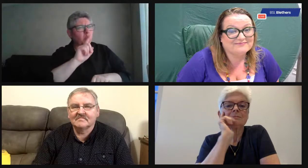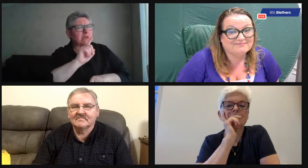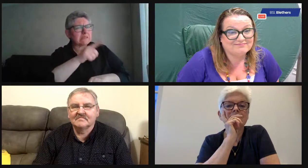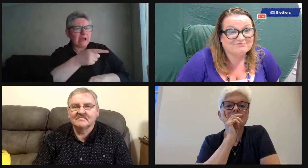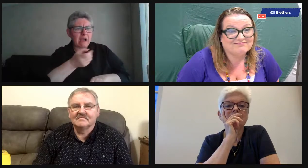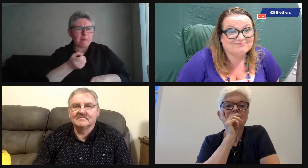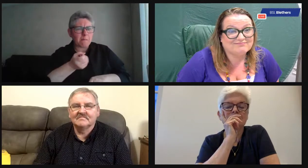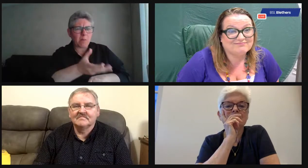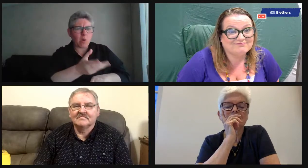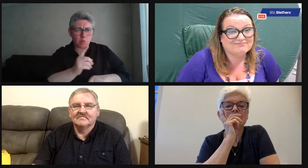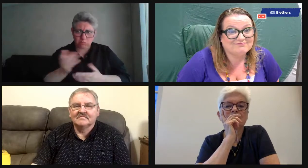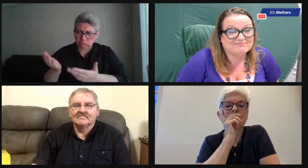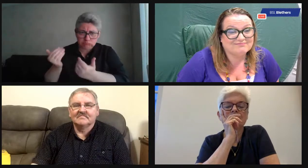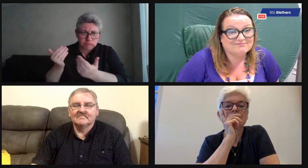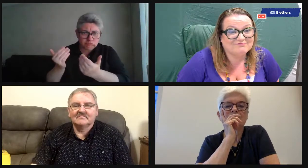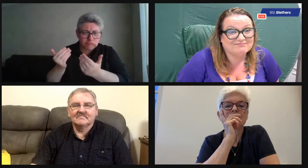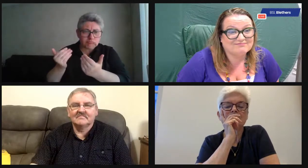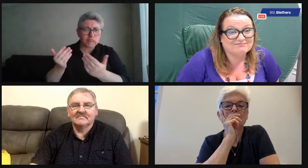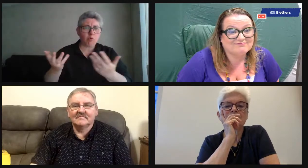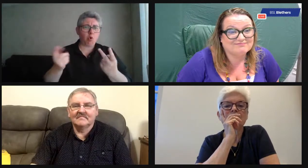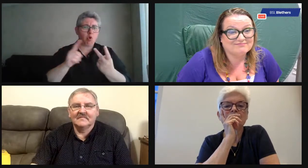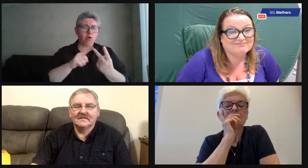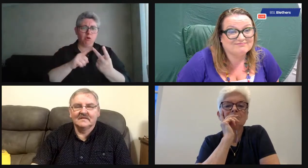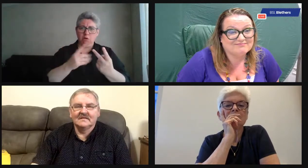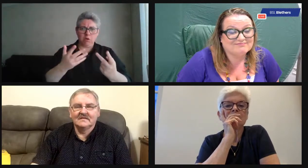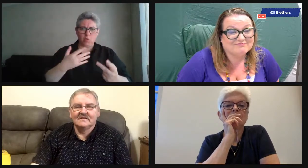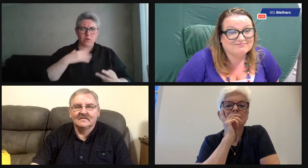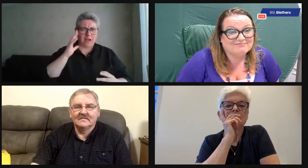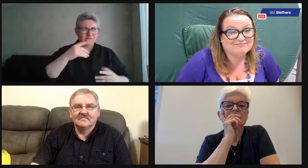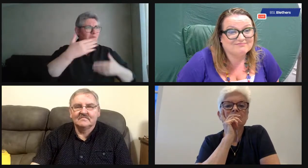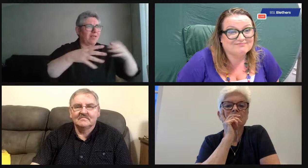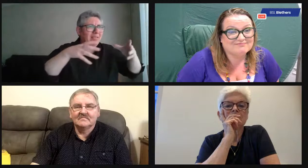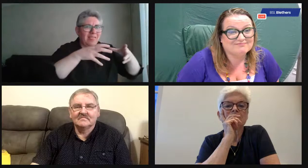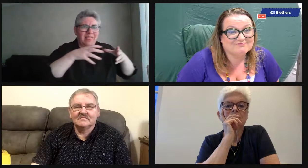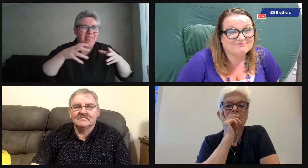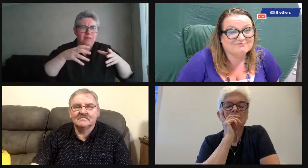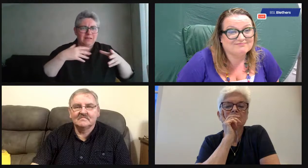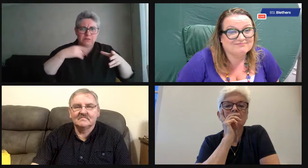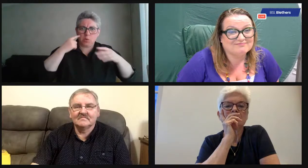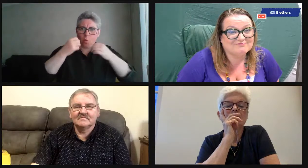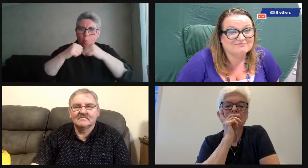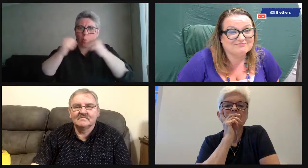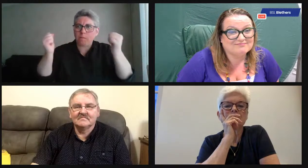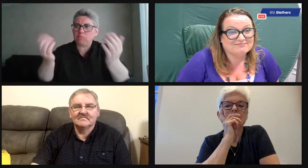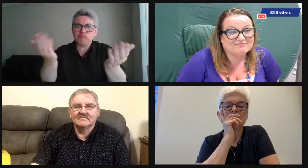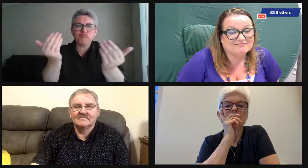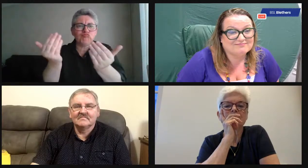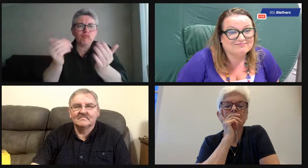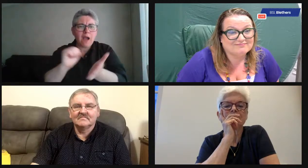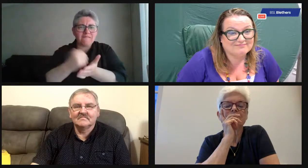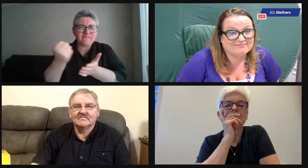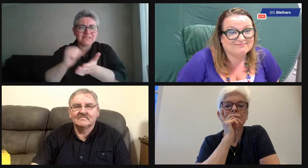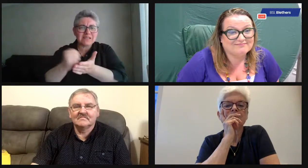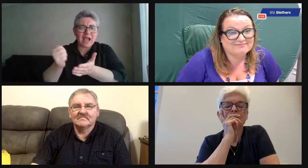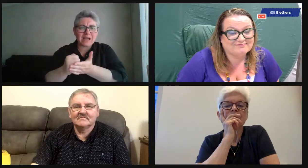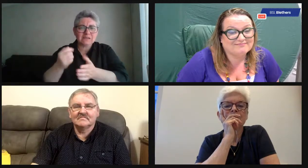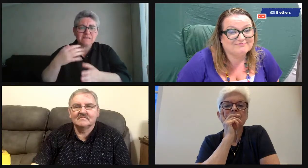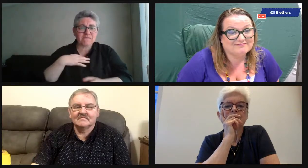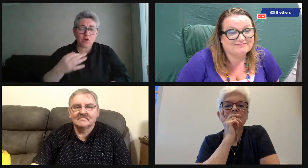committees and organizations could be helping to recruit young people, thinking about reaching out to young people, getting them involved